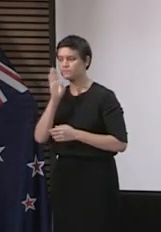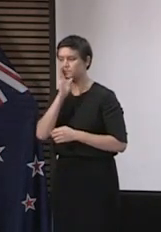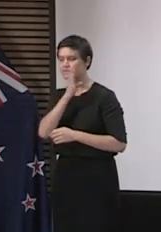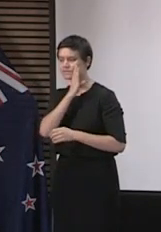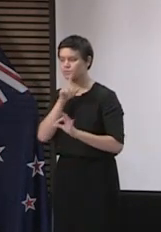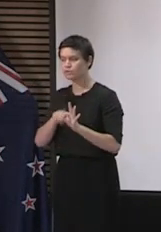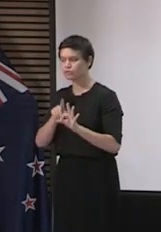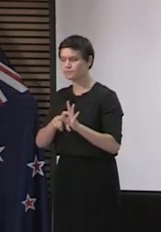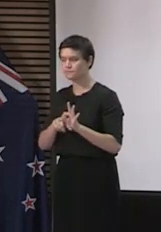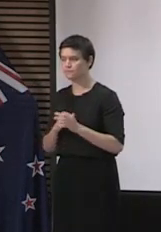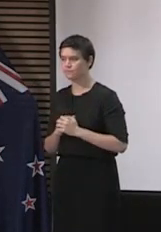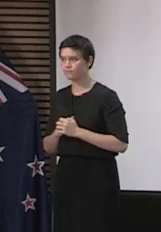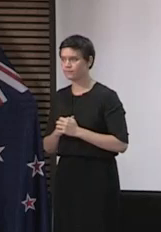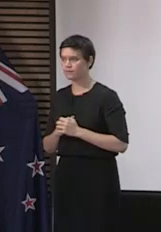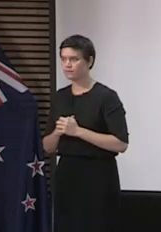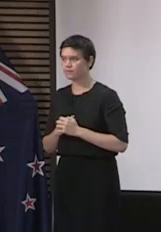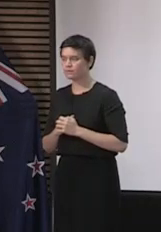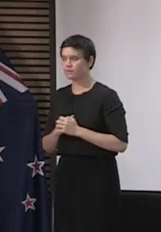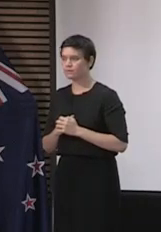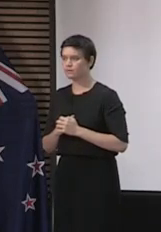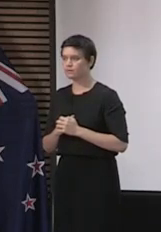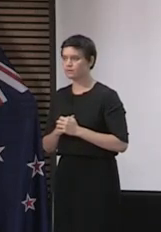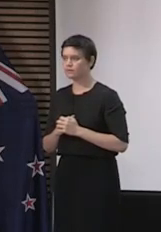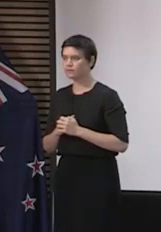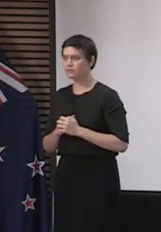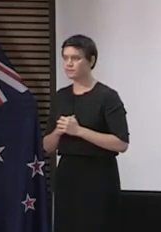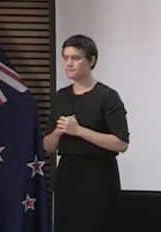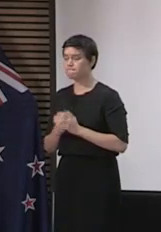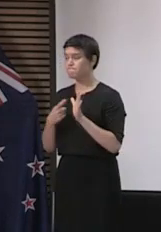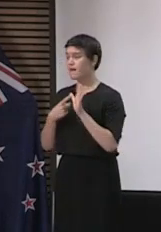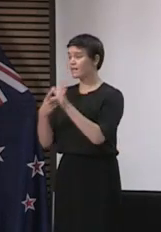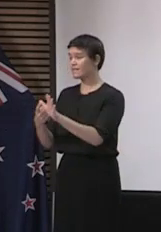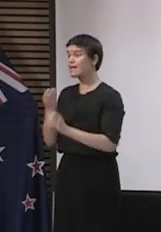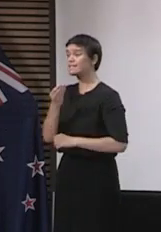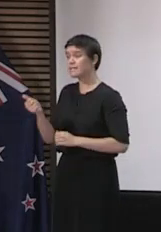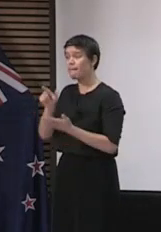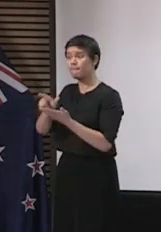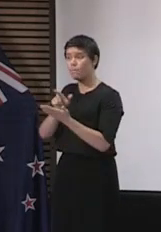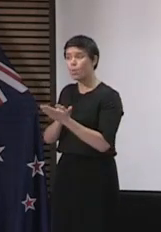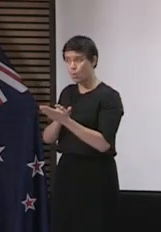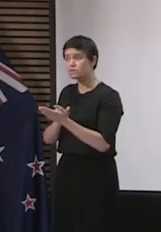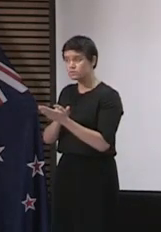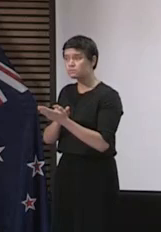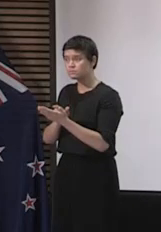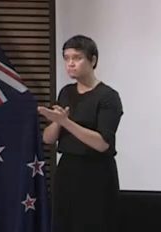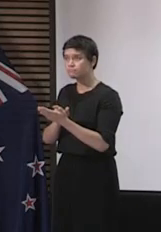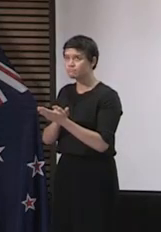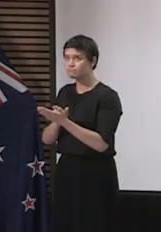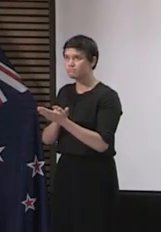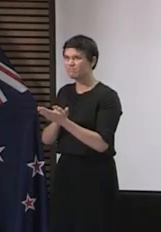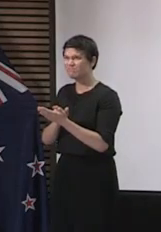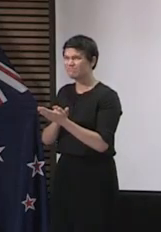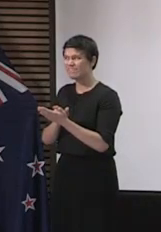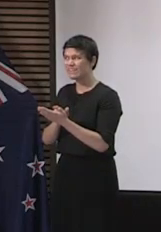basically what you'll see with some of the omnibus legislation that will come through is essentially it will just contain some of the things we've already